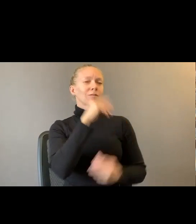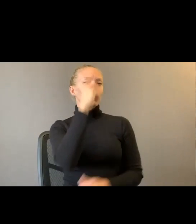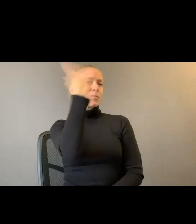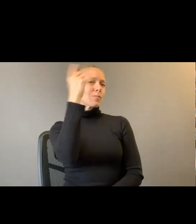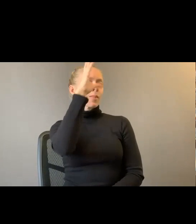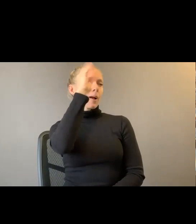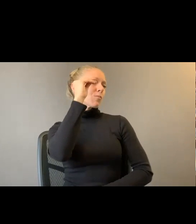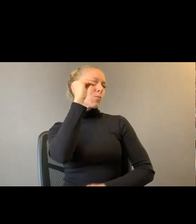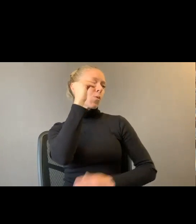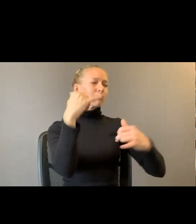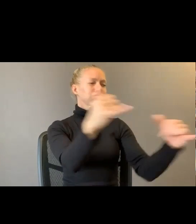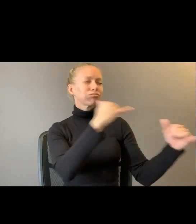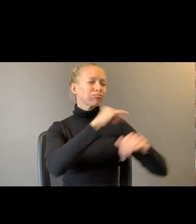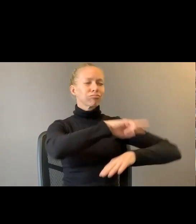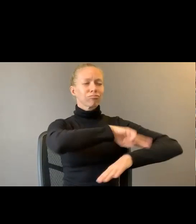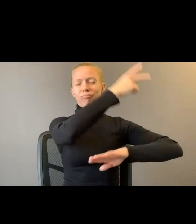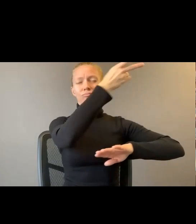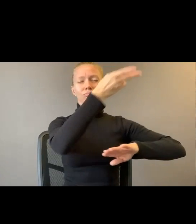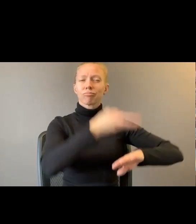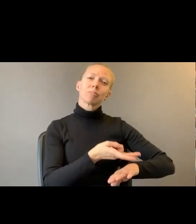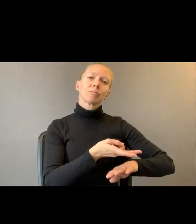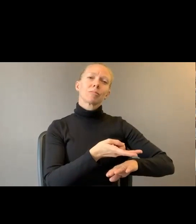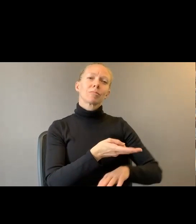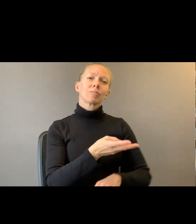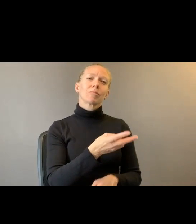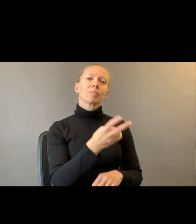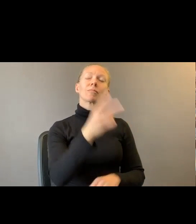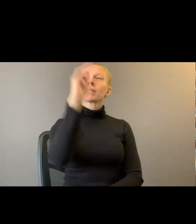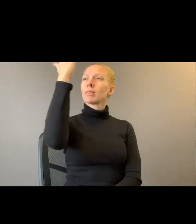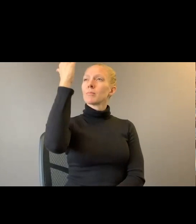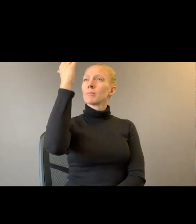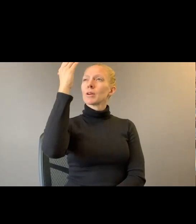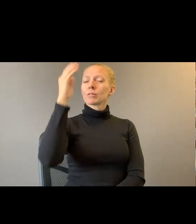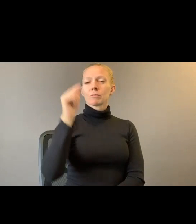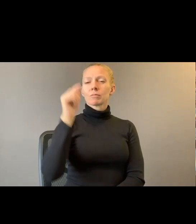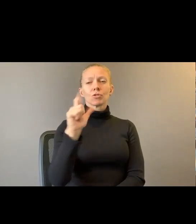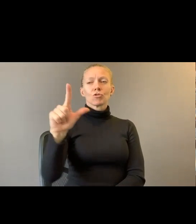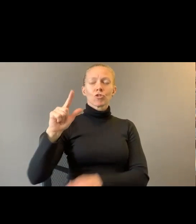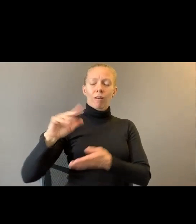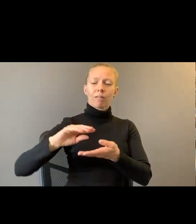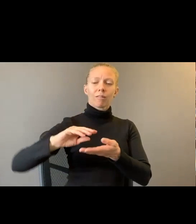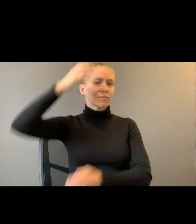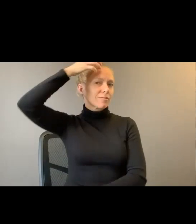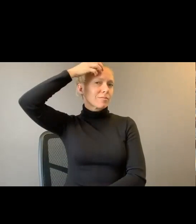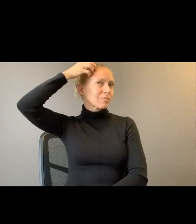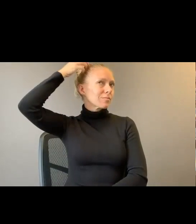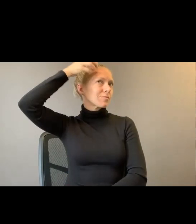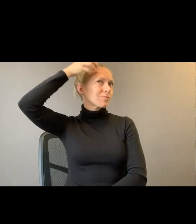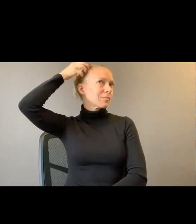across the grass. In the morning mirror. Gel on the bristles of a slender brush. I scooped the baby hairs